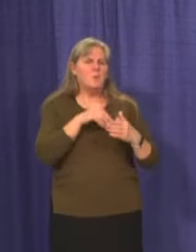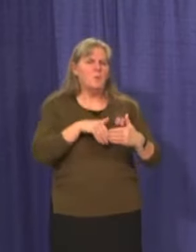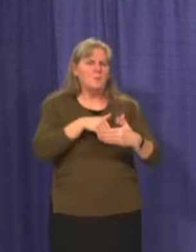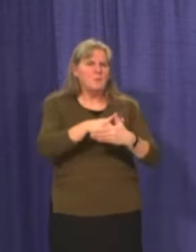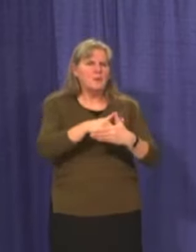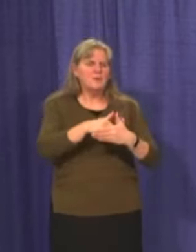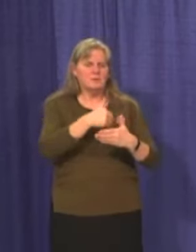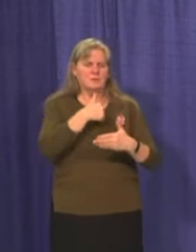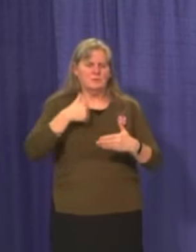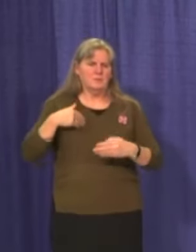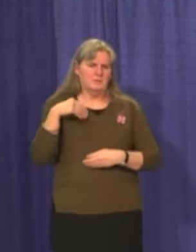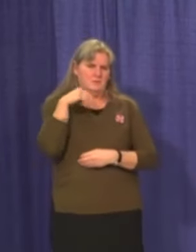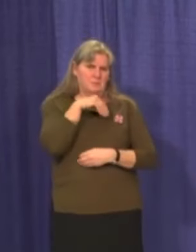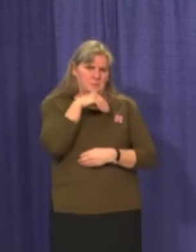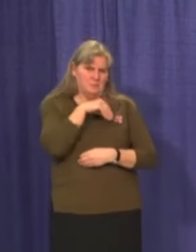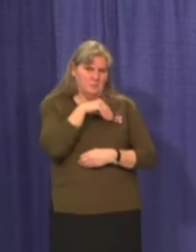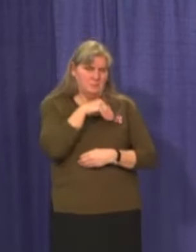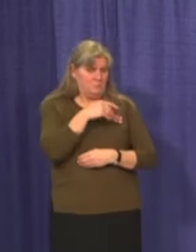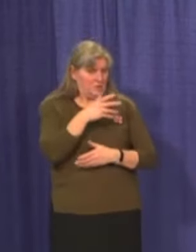breastfeeding? Are they encouraged to get the vaccine?